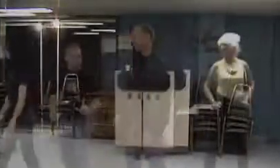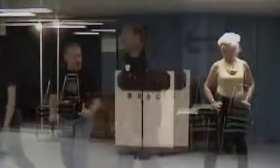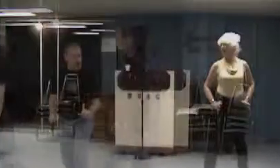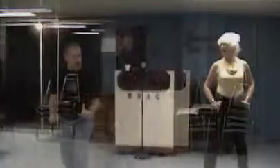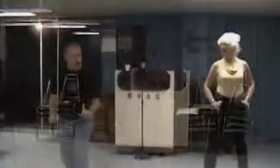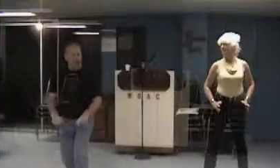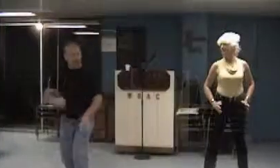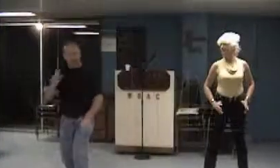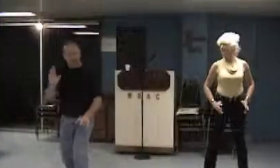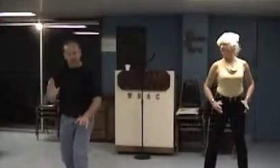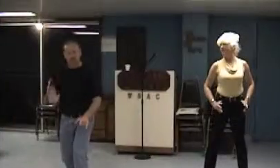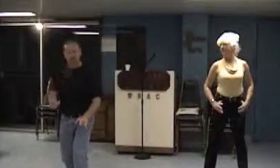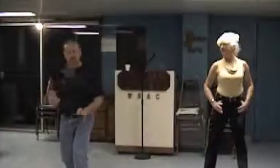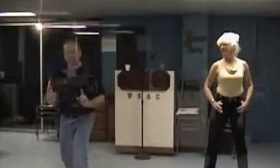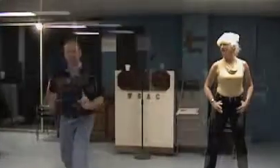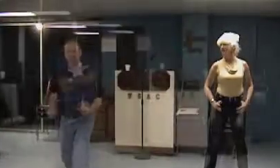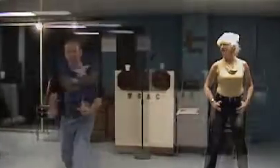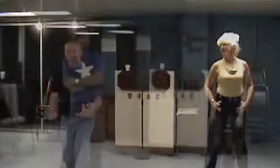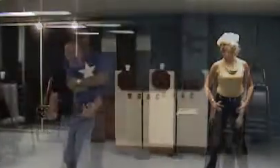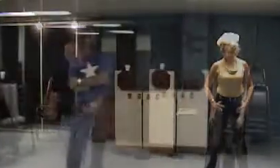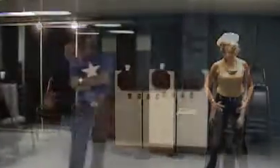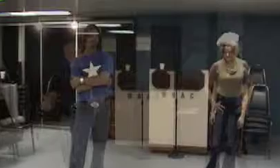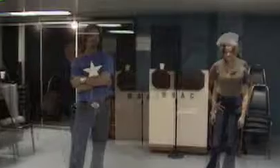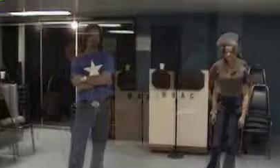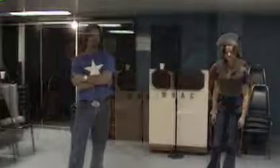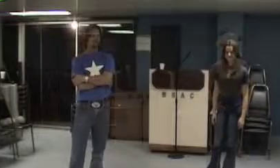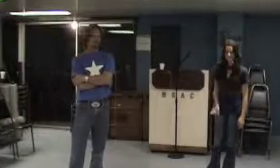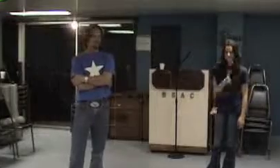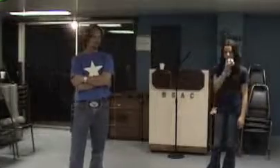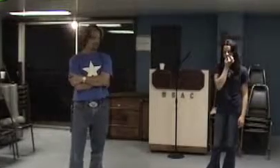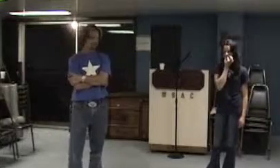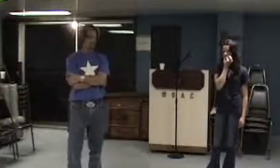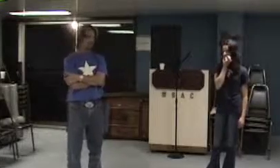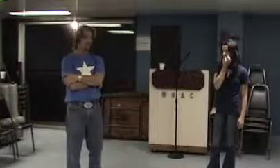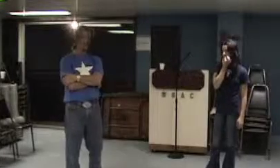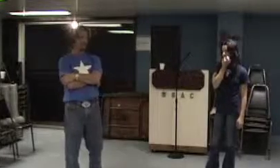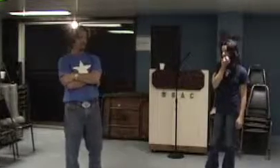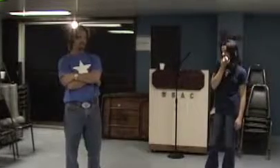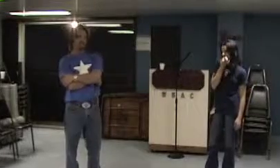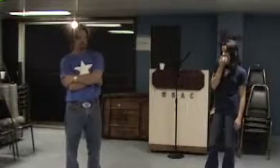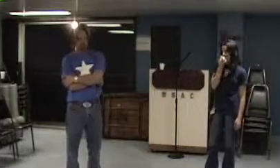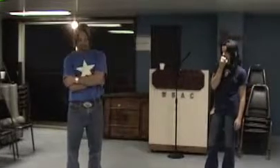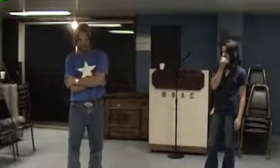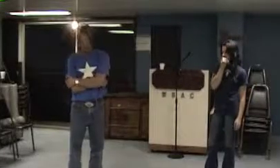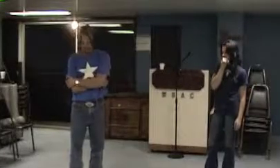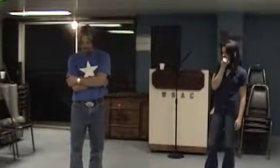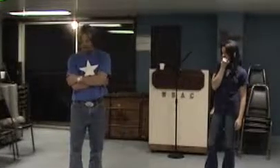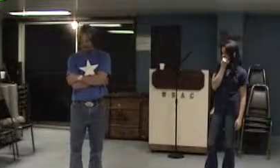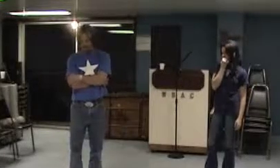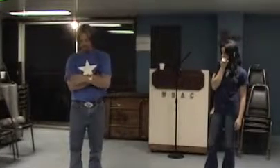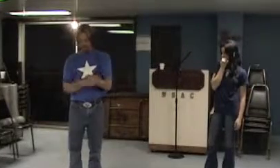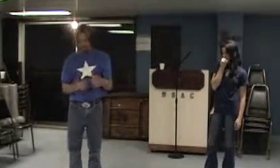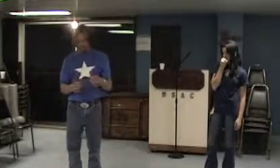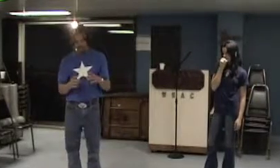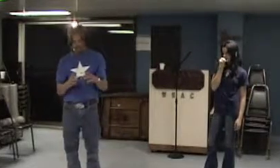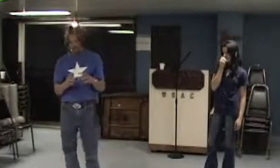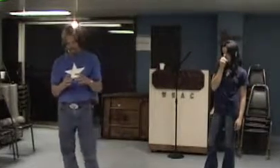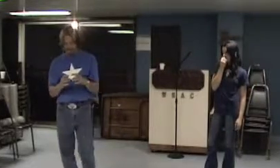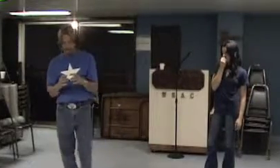How am I going to sell it? This is a special. want your sunglasses? You want your sunglasses? Yeah. Folks, you're never going to see